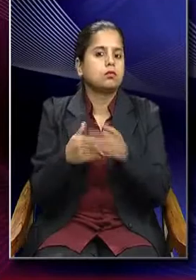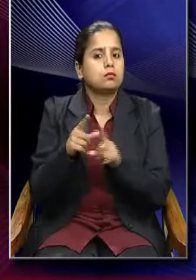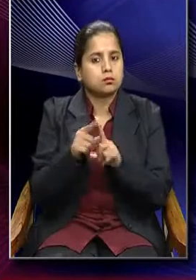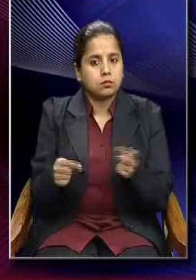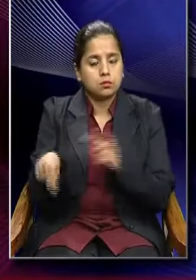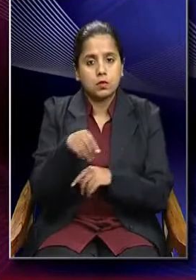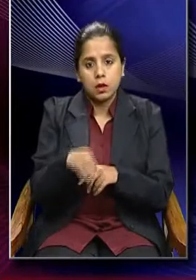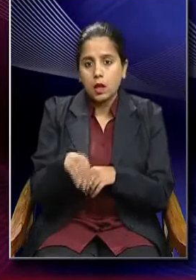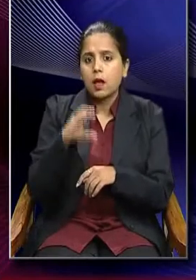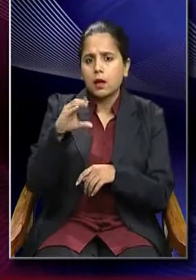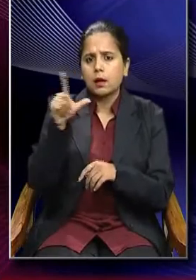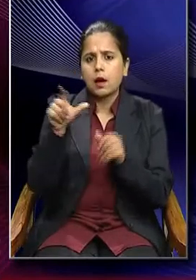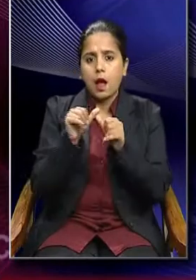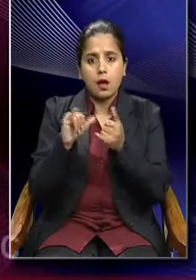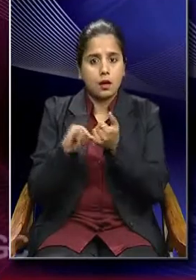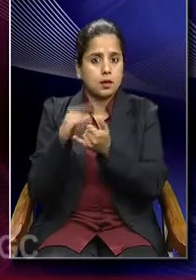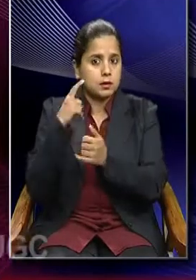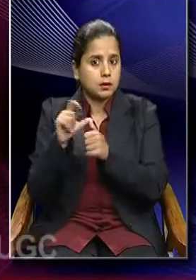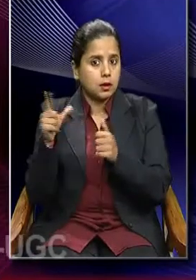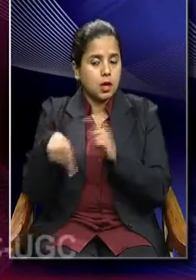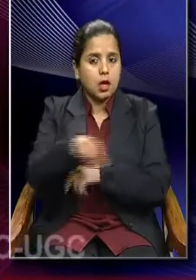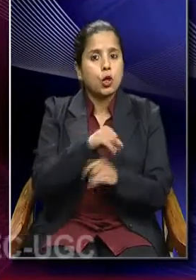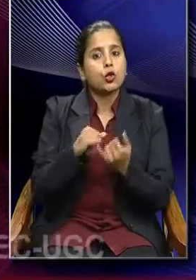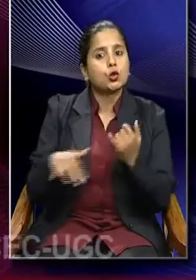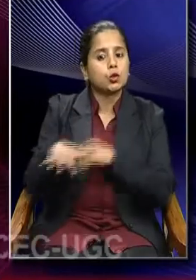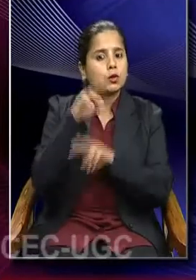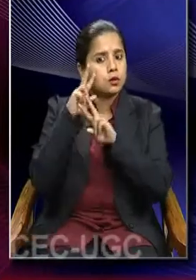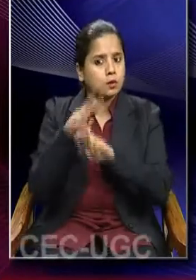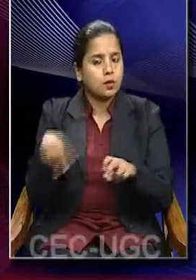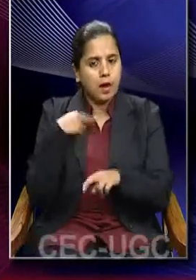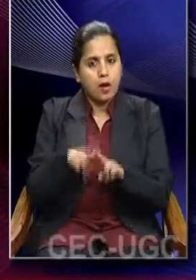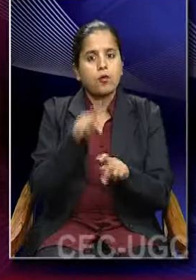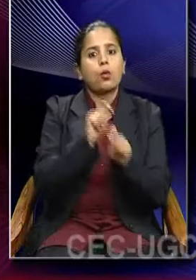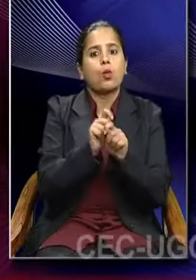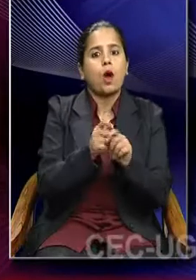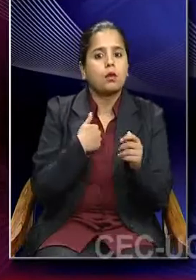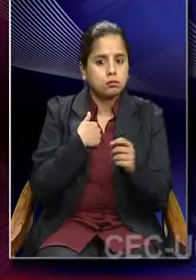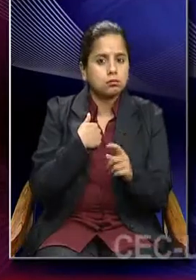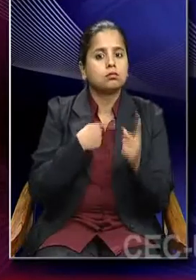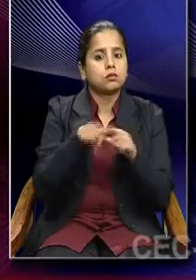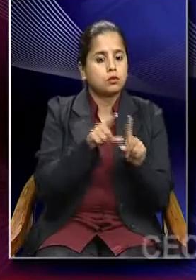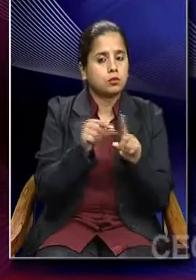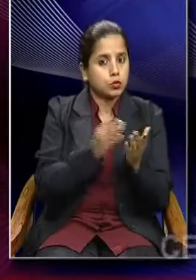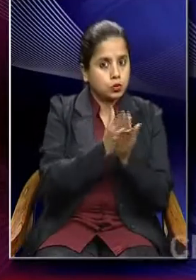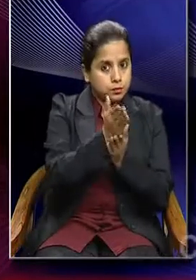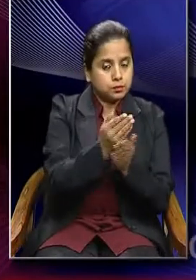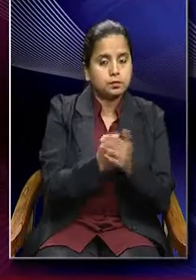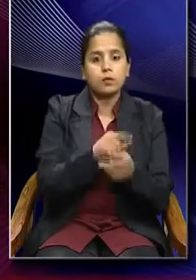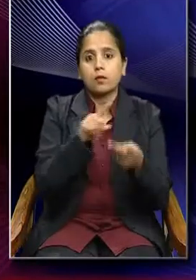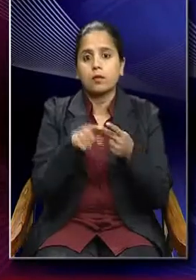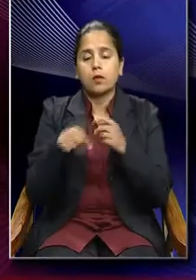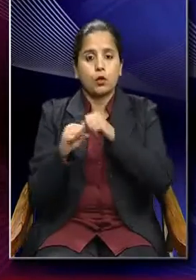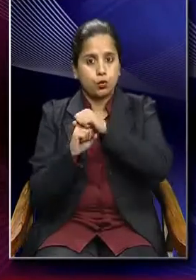classical sociology, we had the functionalist approach, the structural functionalist and